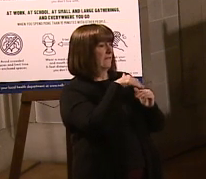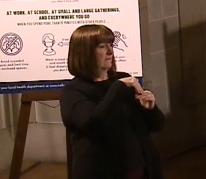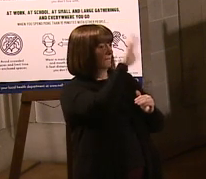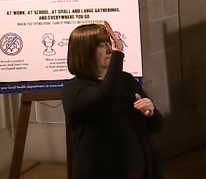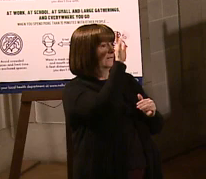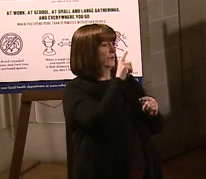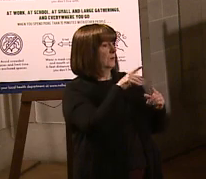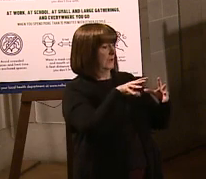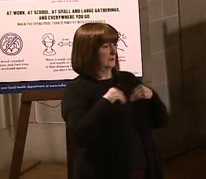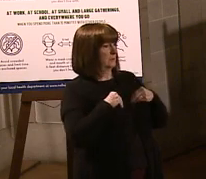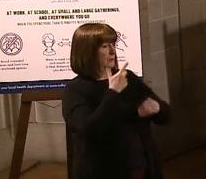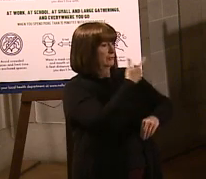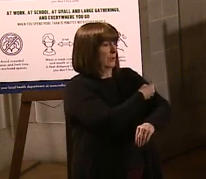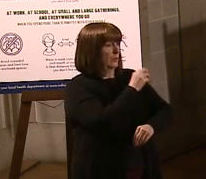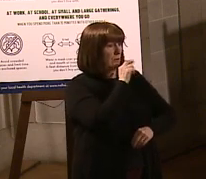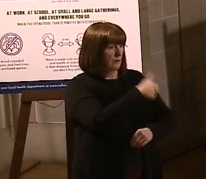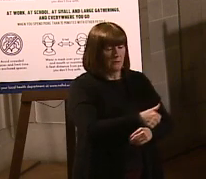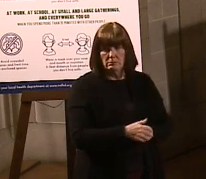population?